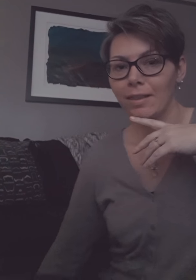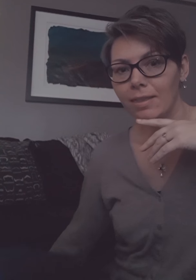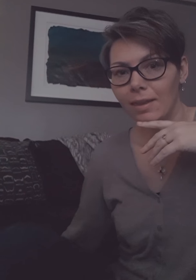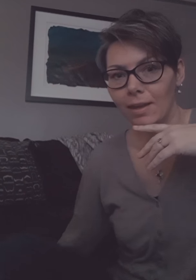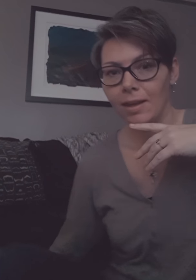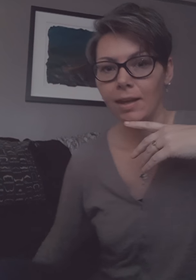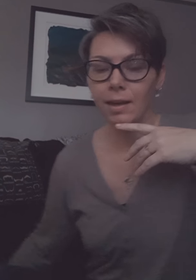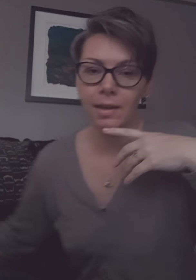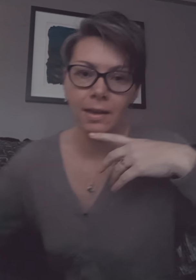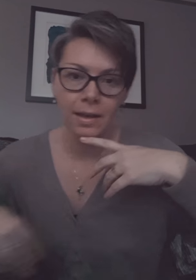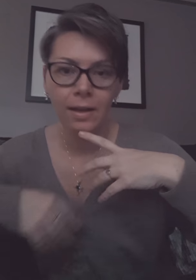the